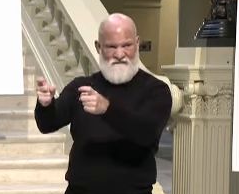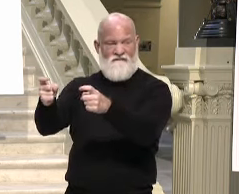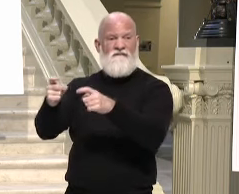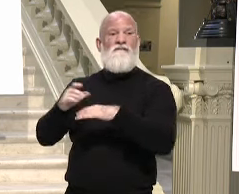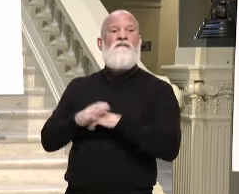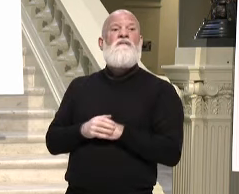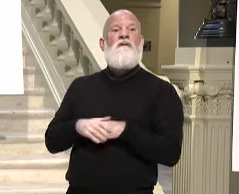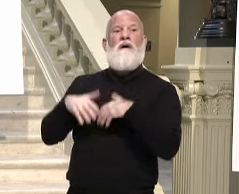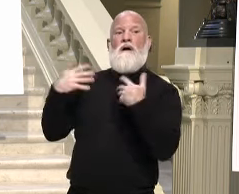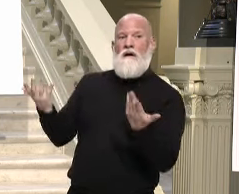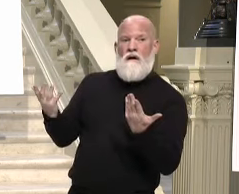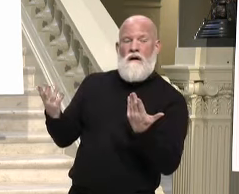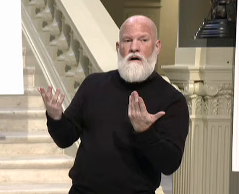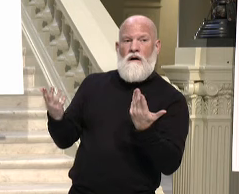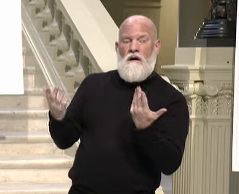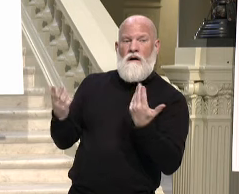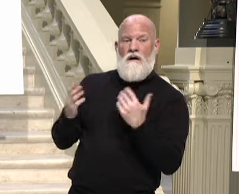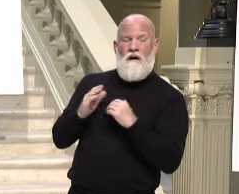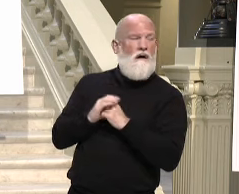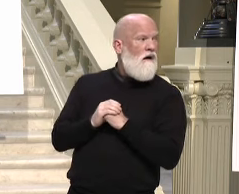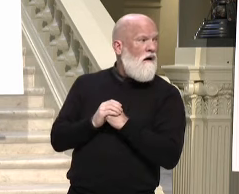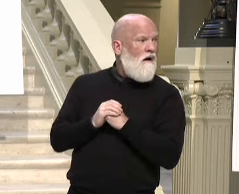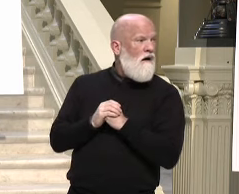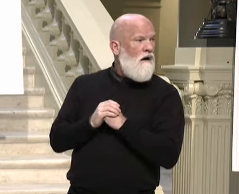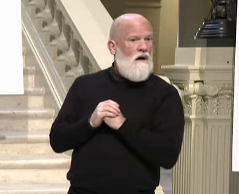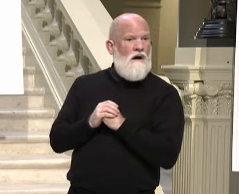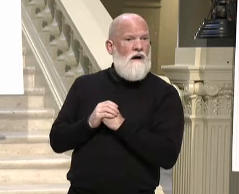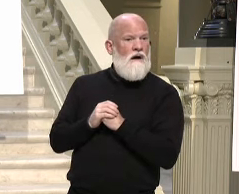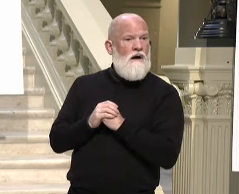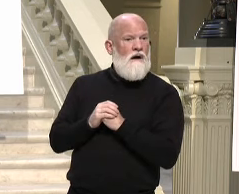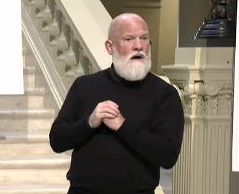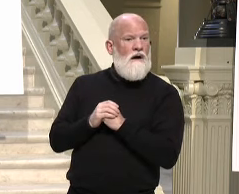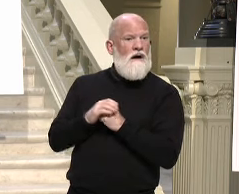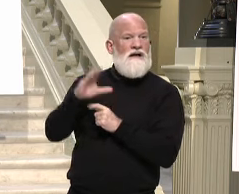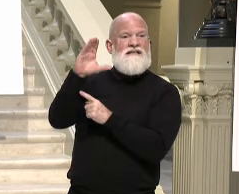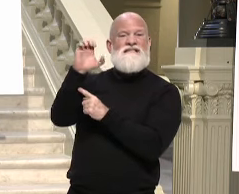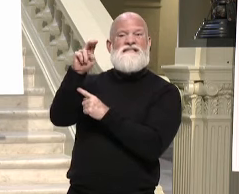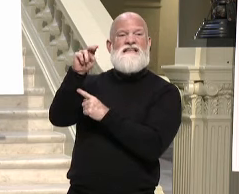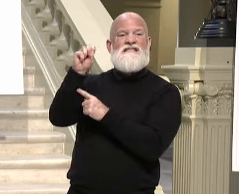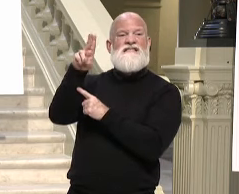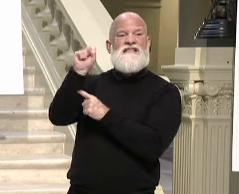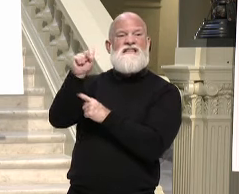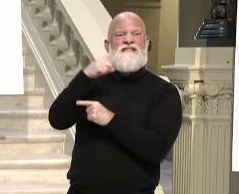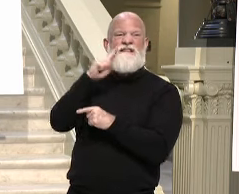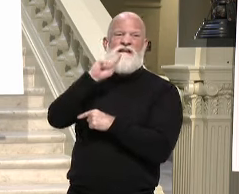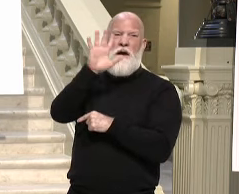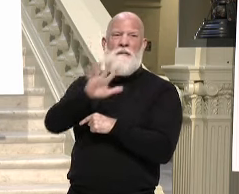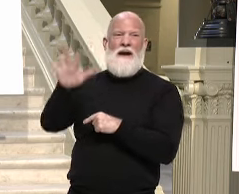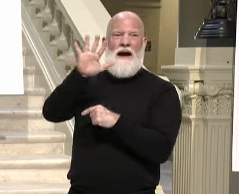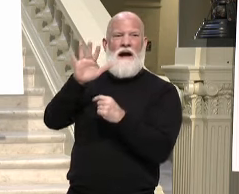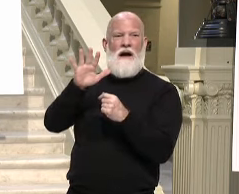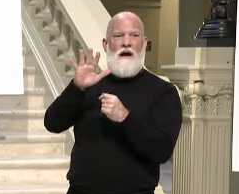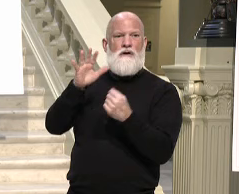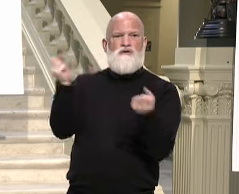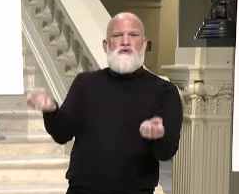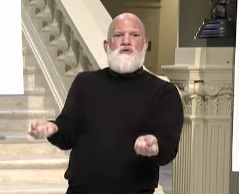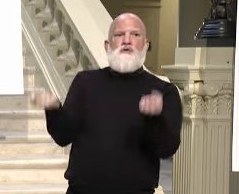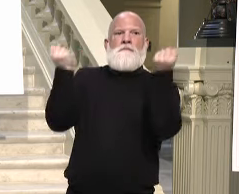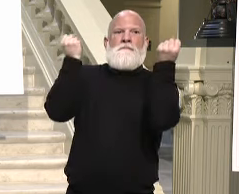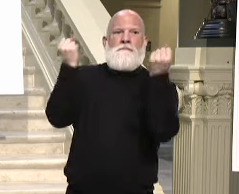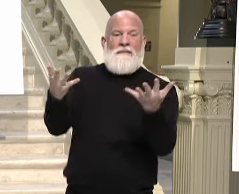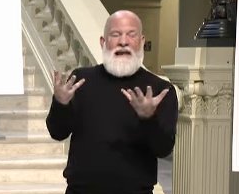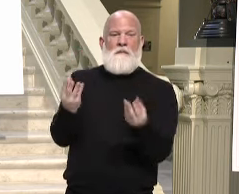seen. And if my census figures for Georgia are correct, there are some 5.6 million adults, people 21 and older in Georgia.